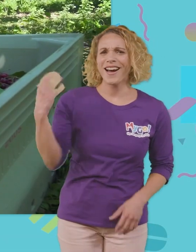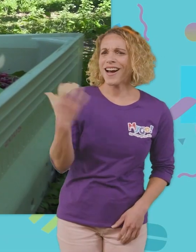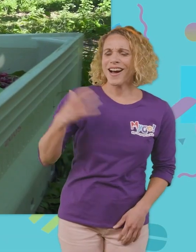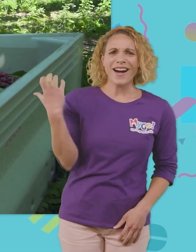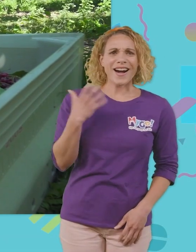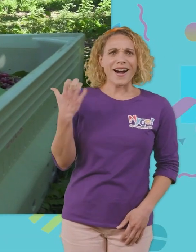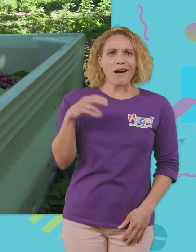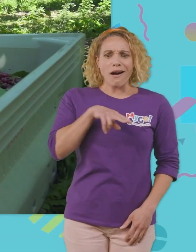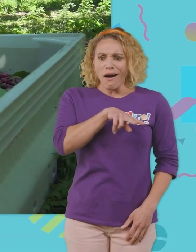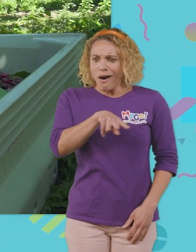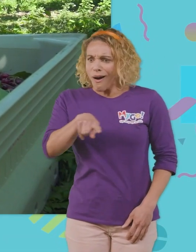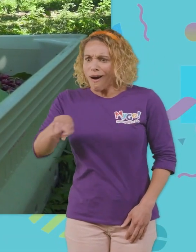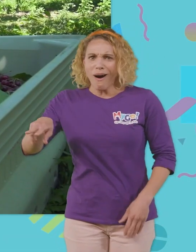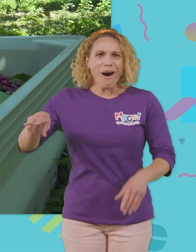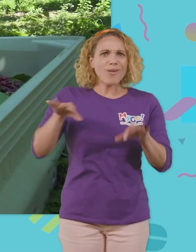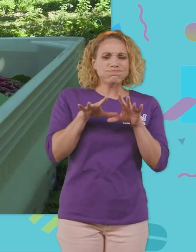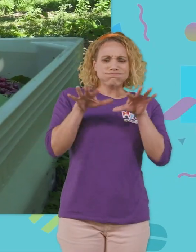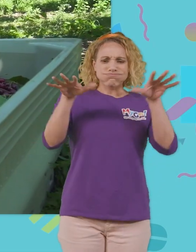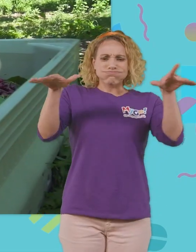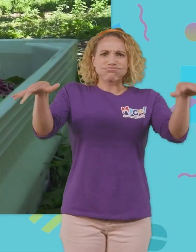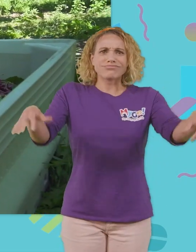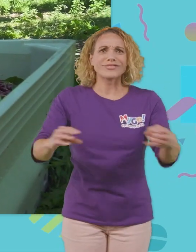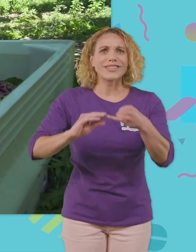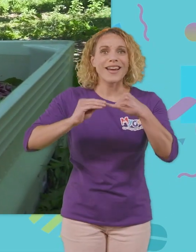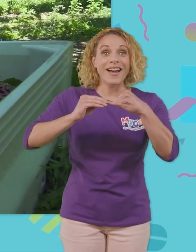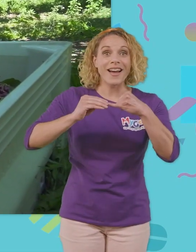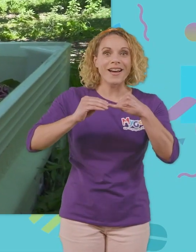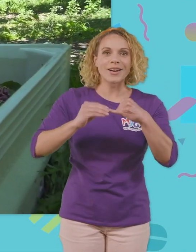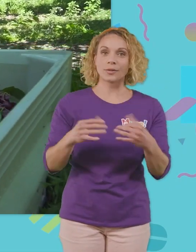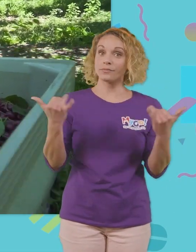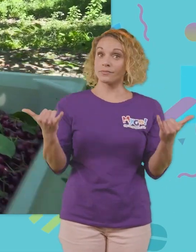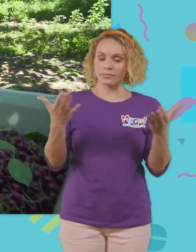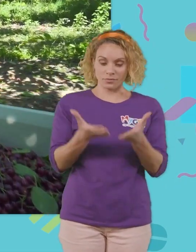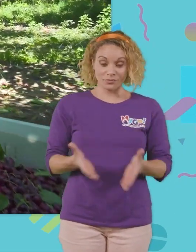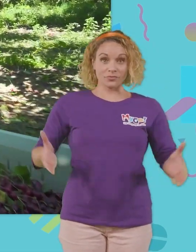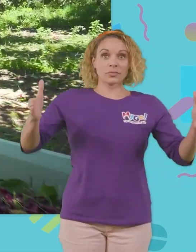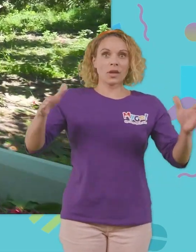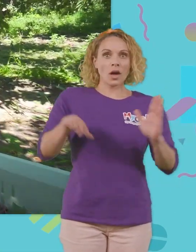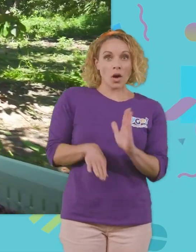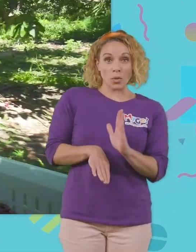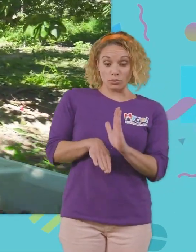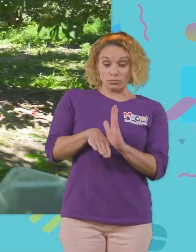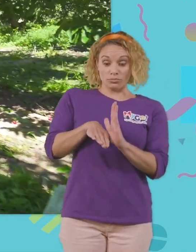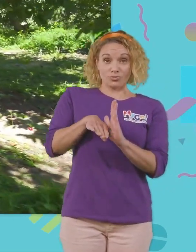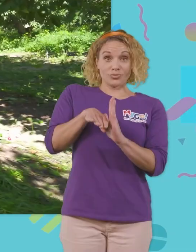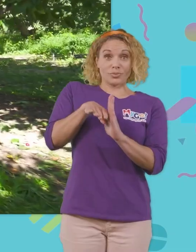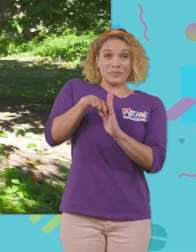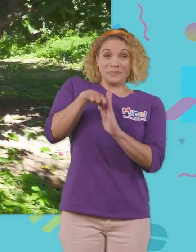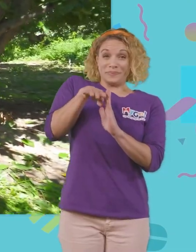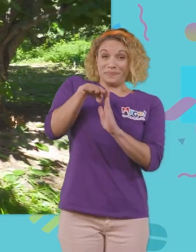Wow! Look at all of these cherries. Now that the bins are full of cherries to the tippy